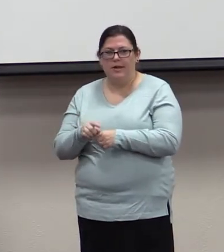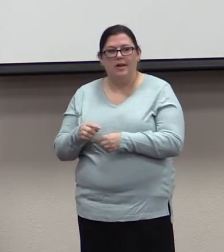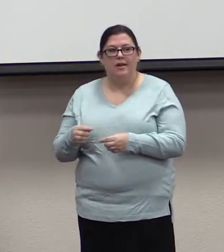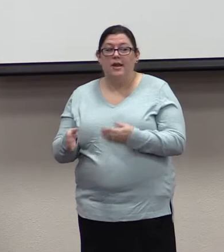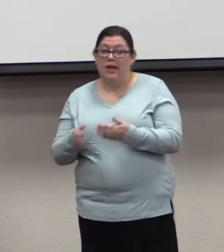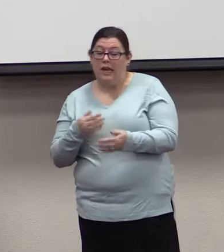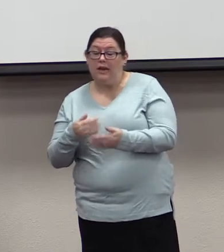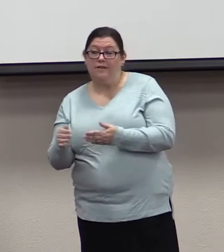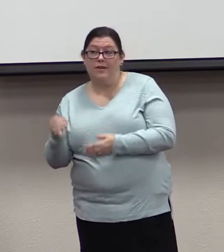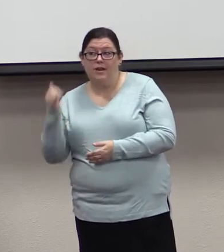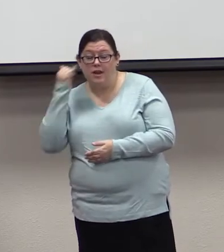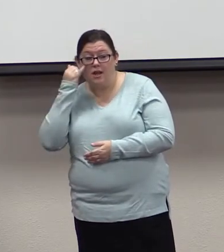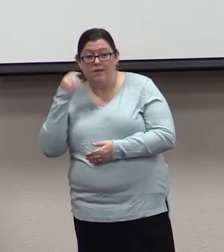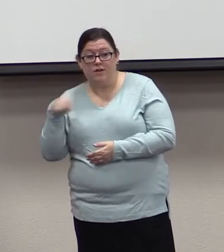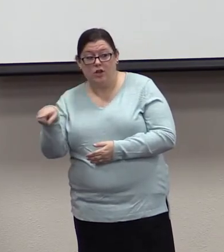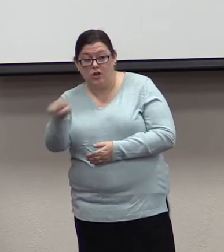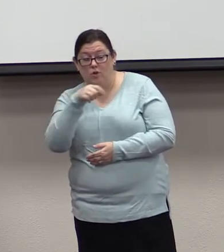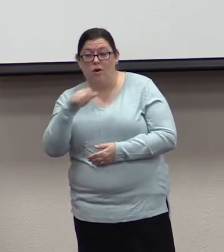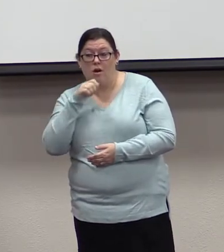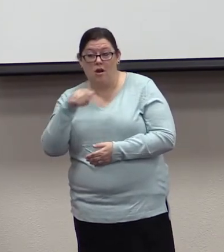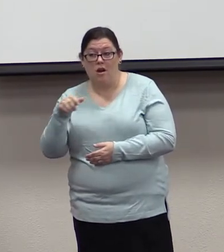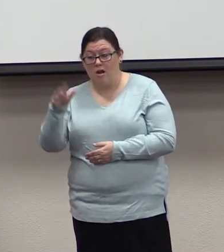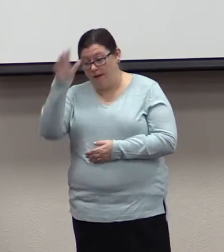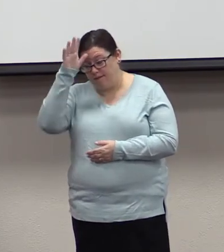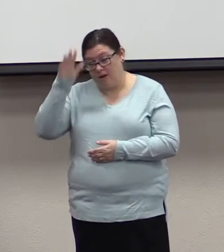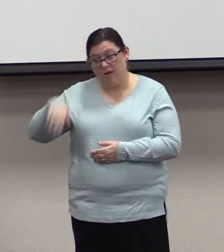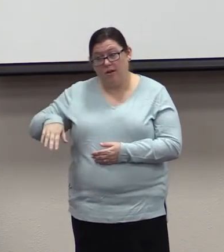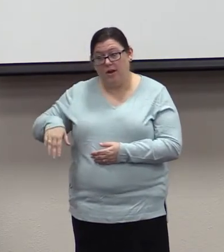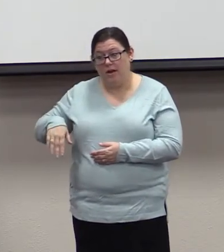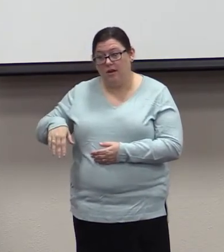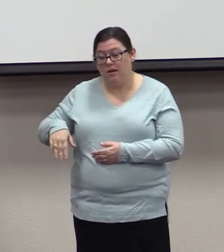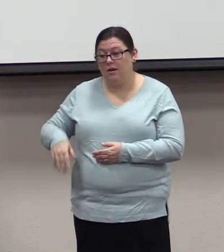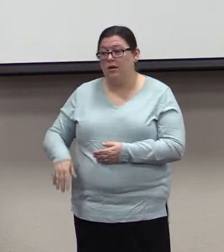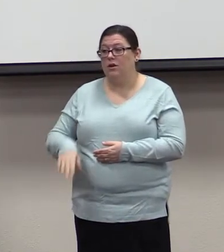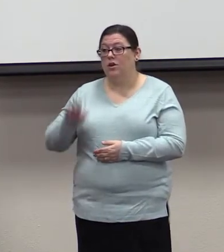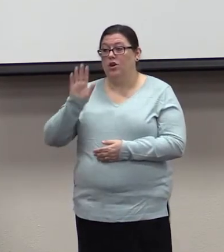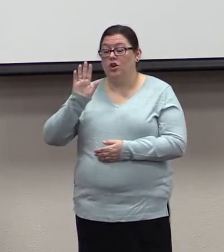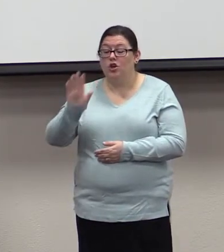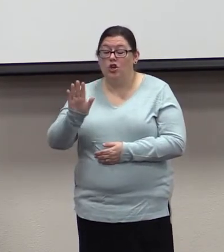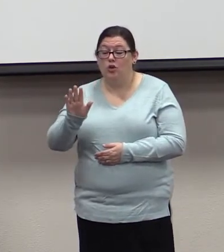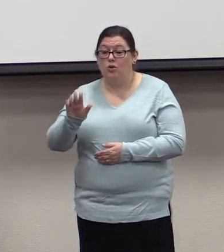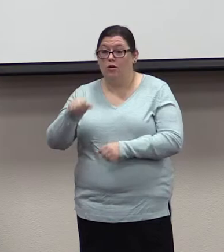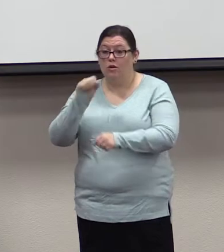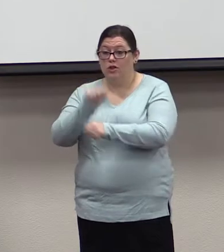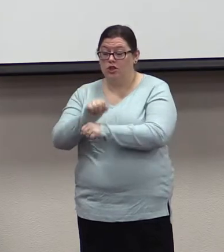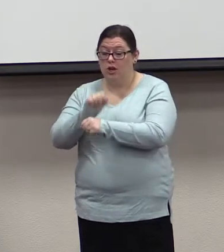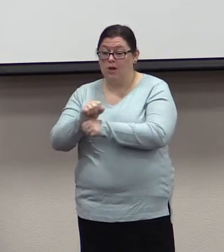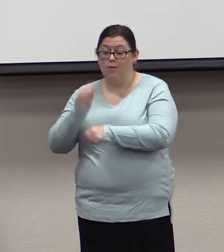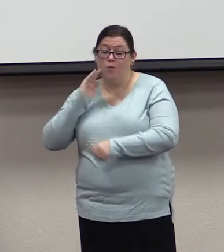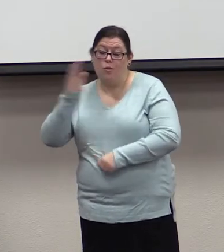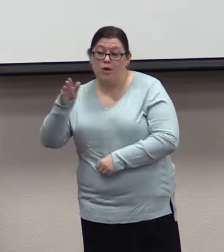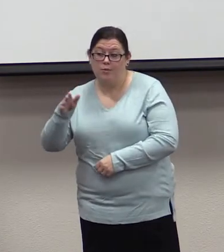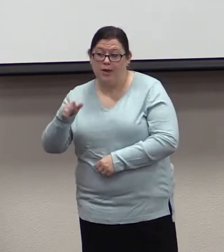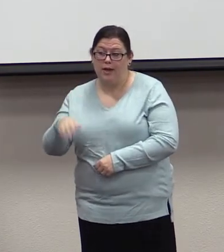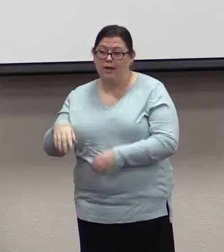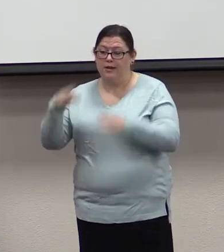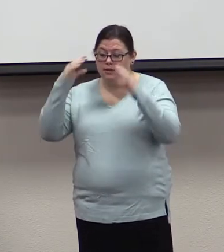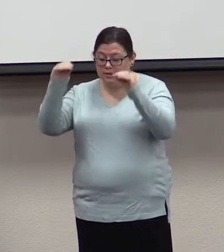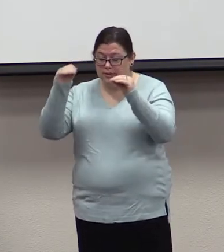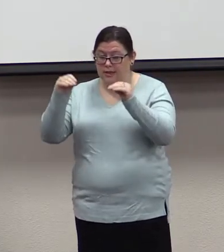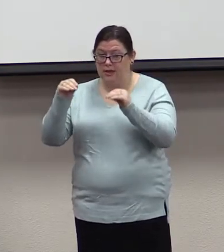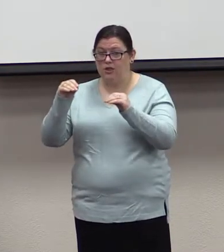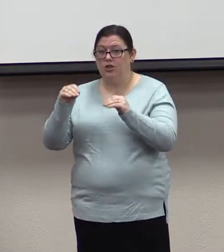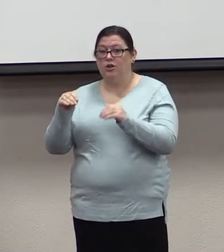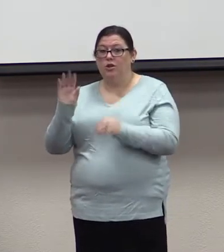job is to teach your child this obedience. Teach them to obey the Lord. Teach them to be